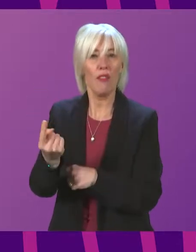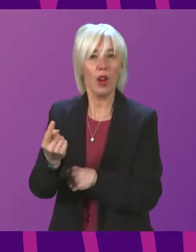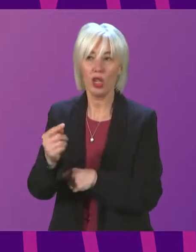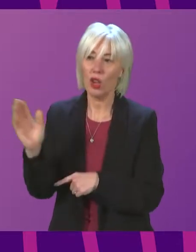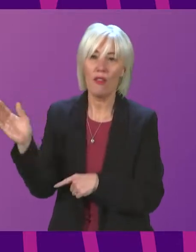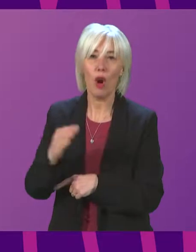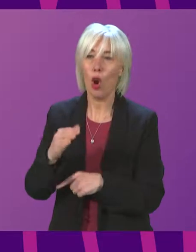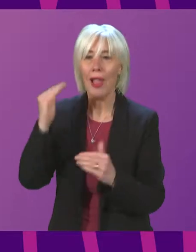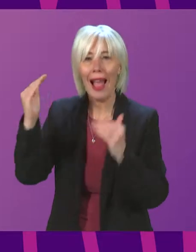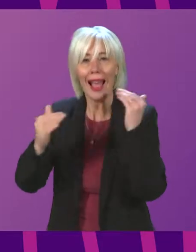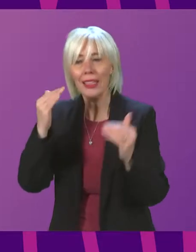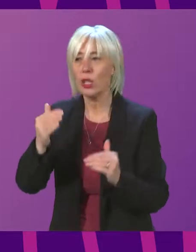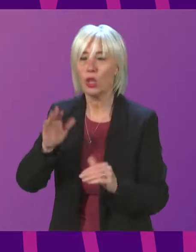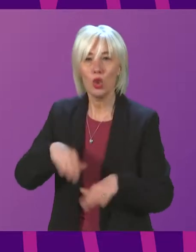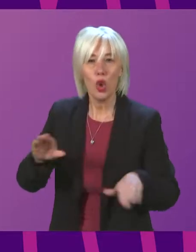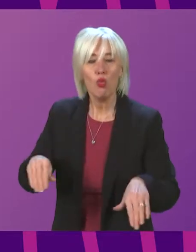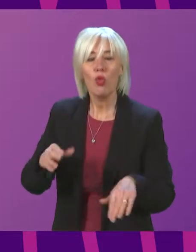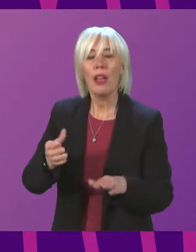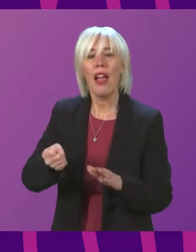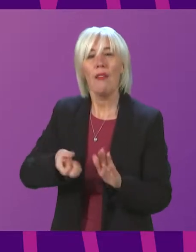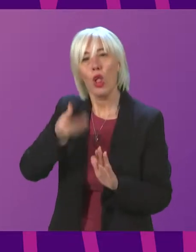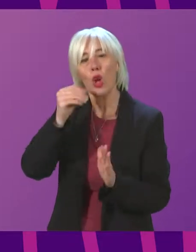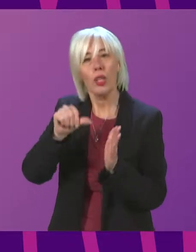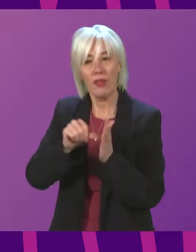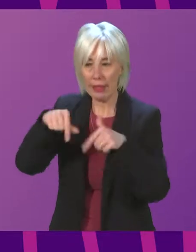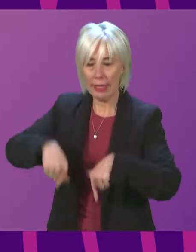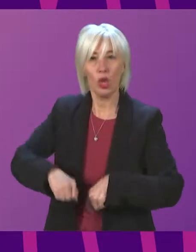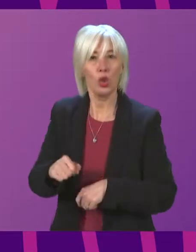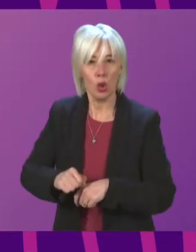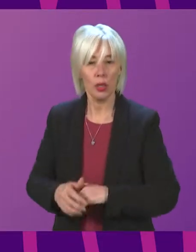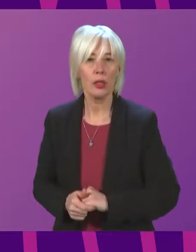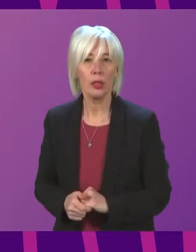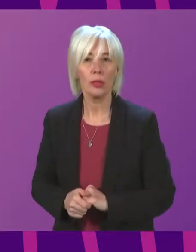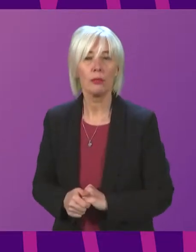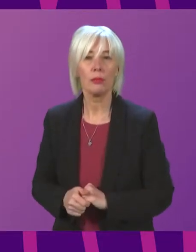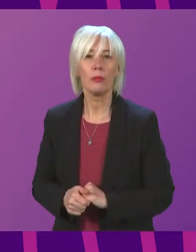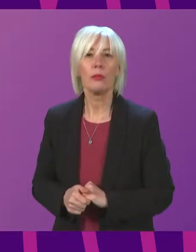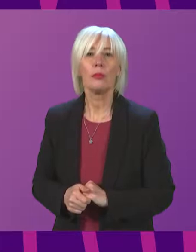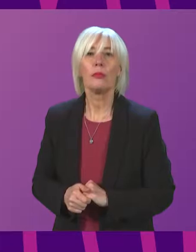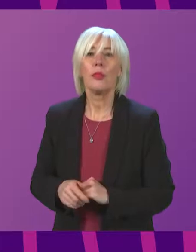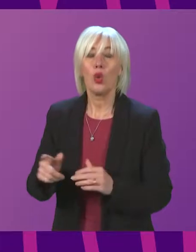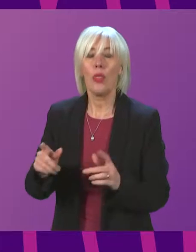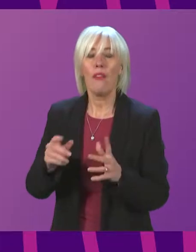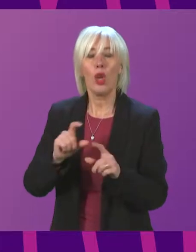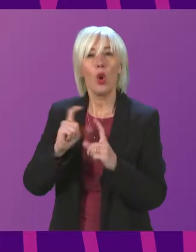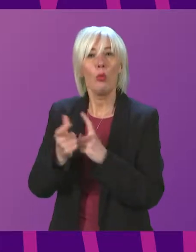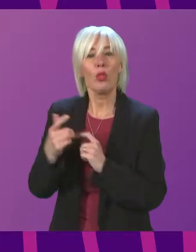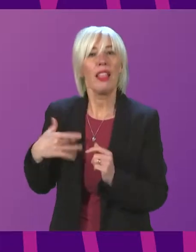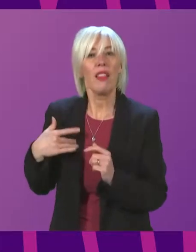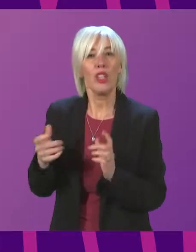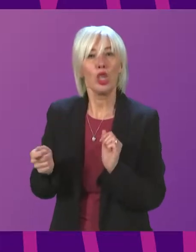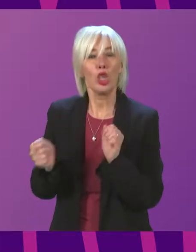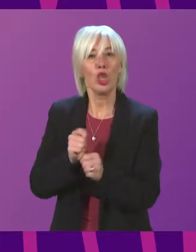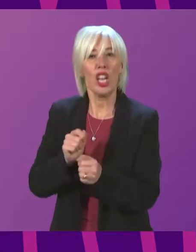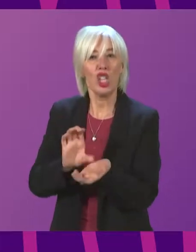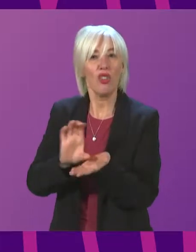adults and children who have a learning disability in Scotland. The report welcomes the Community Living Change Fund, which has